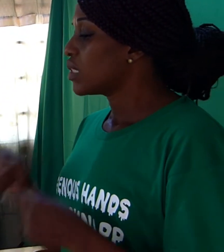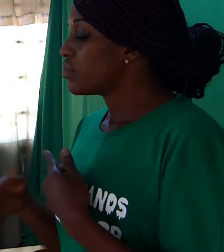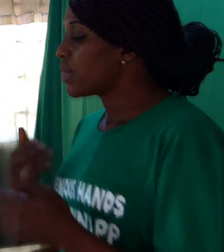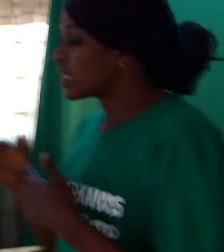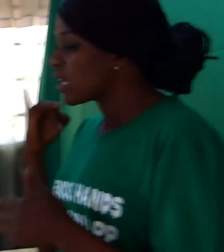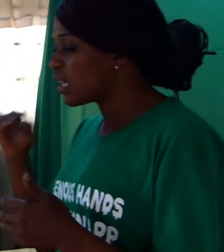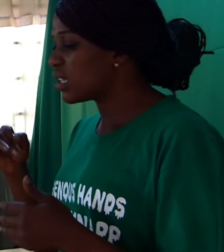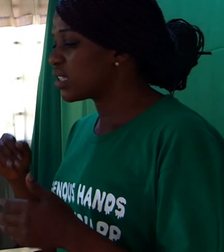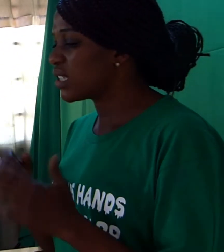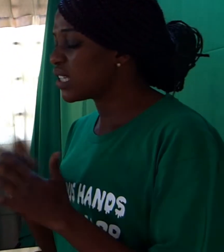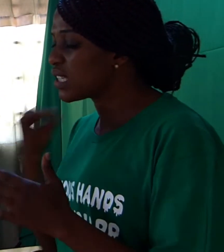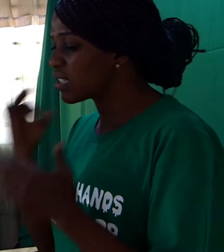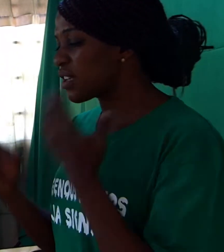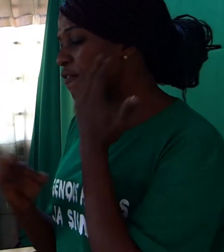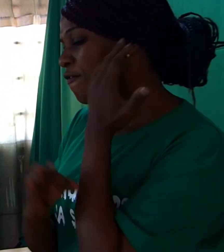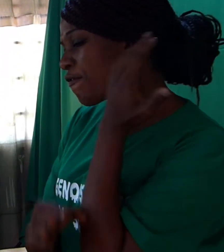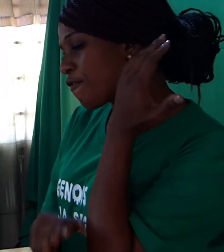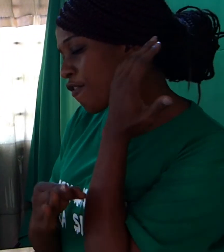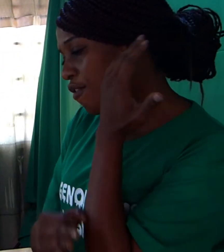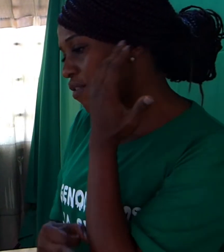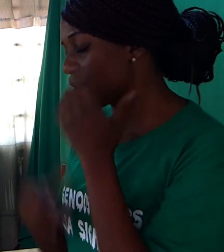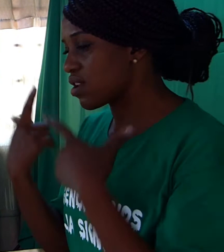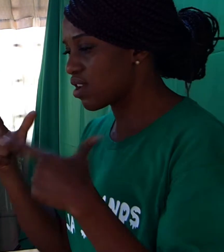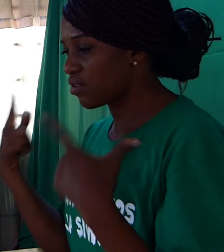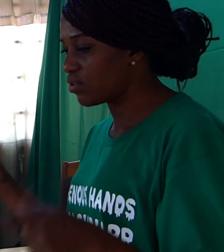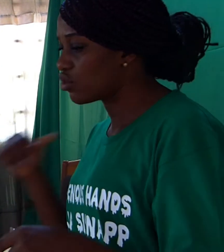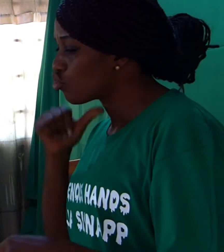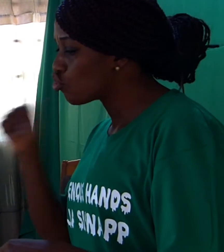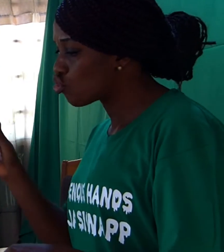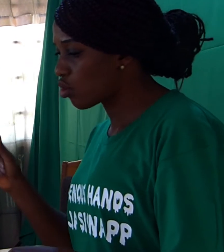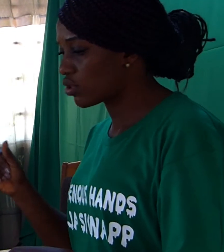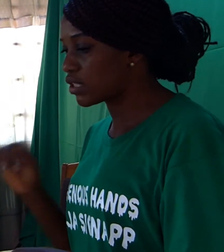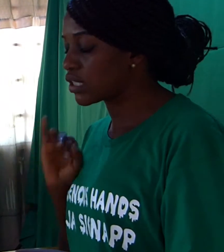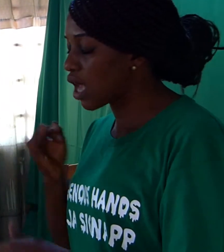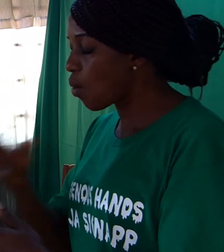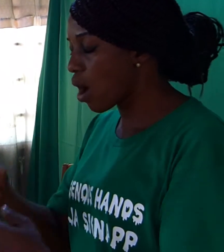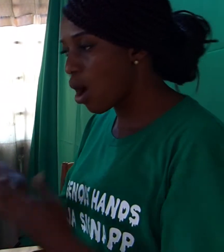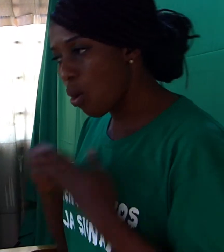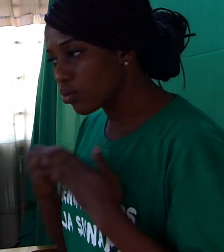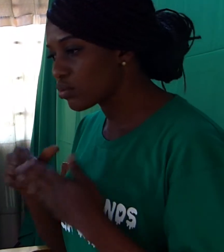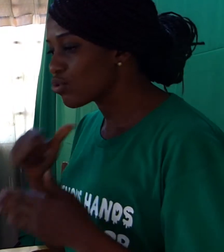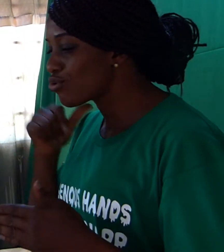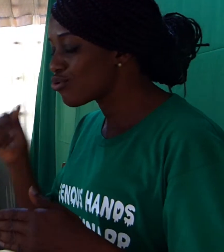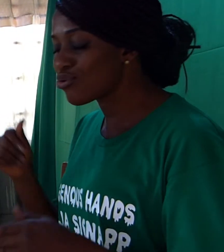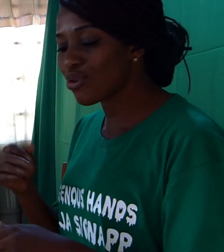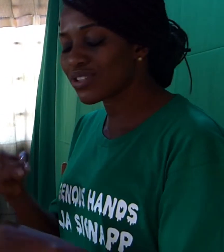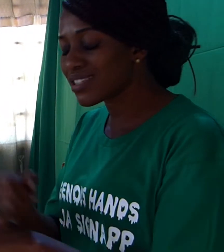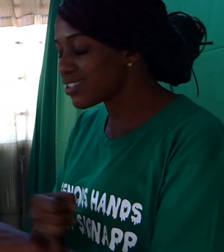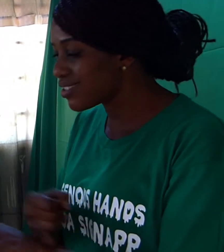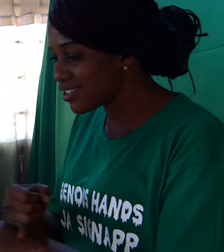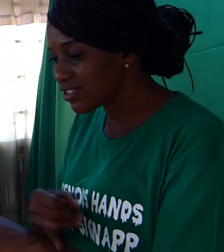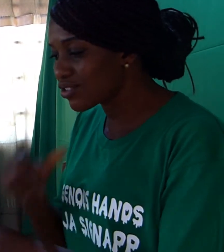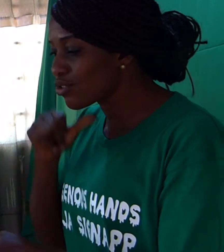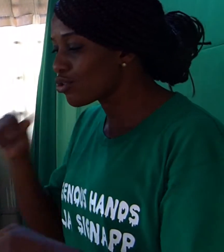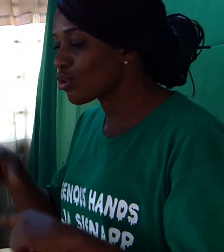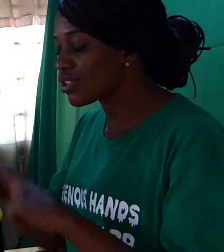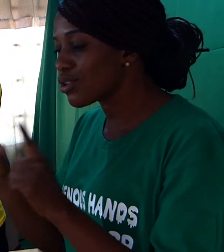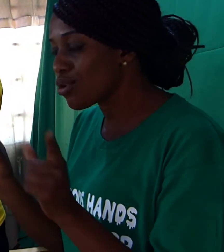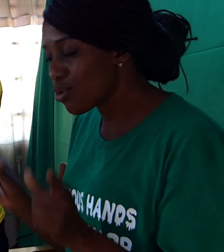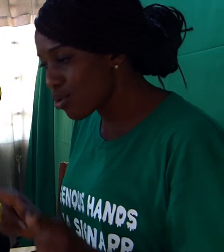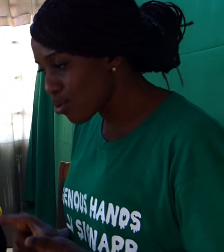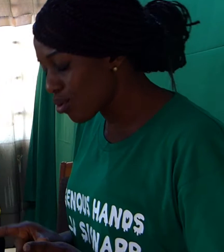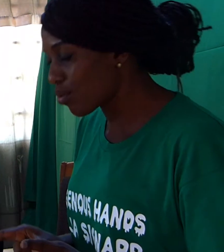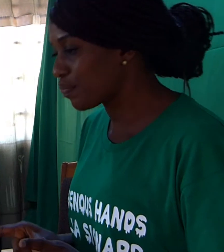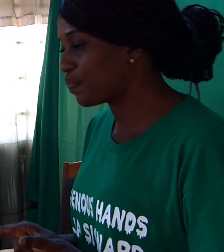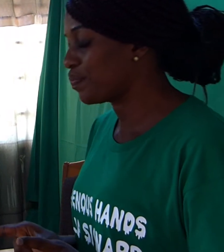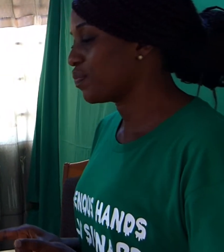foreign. It is not indigenous. It is not local, per se. And we came back to put